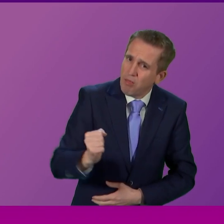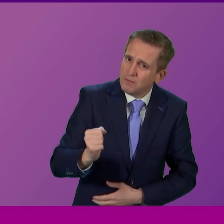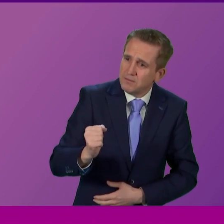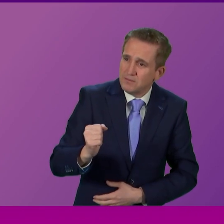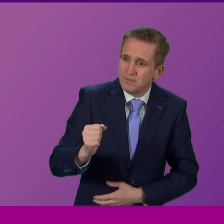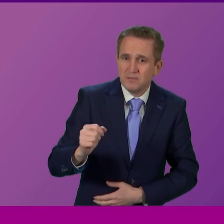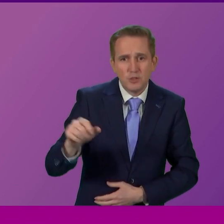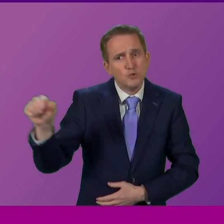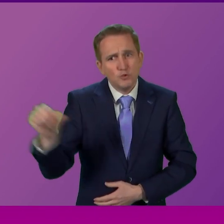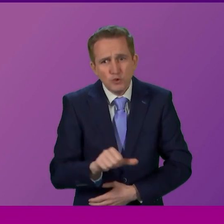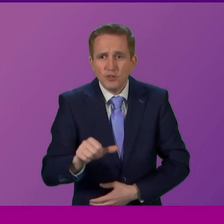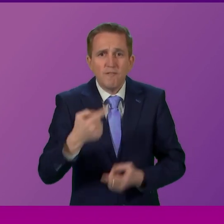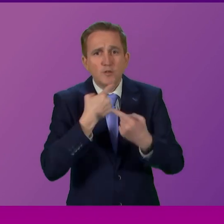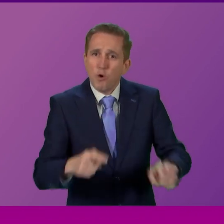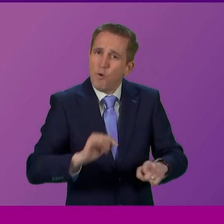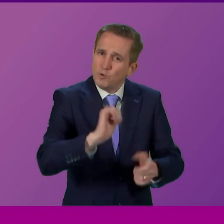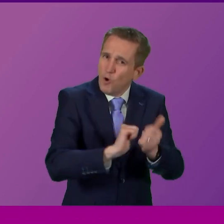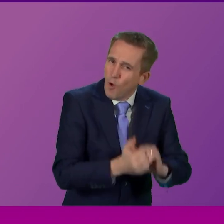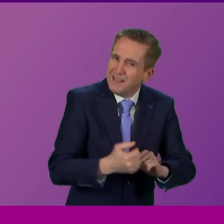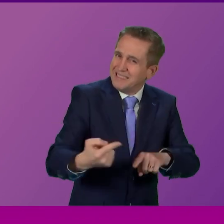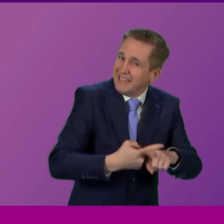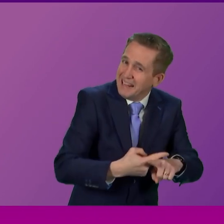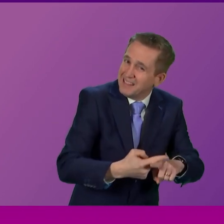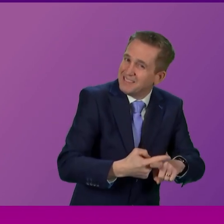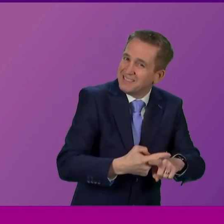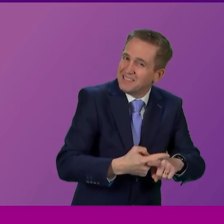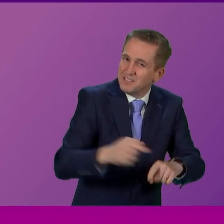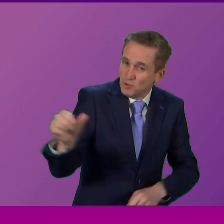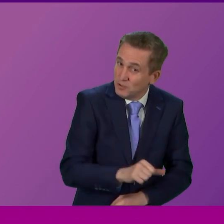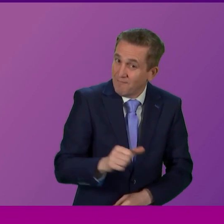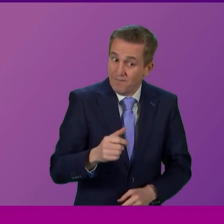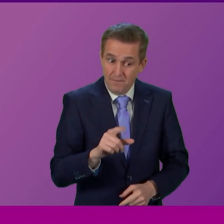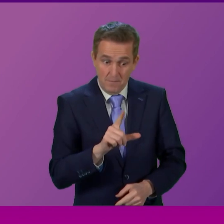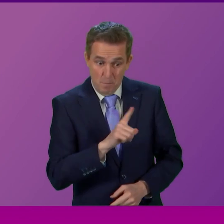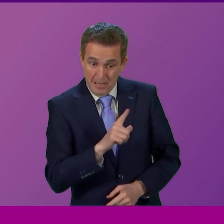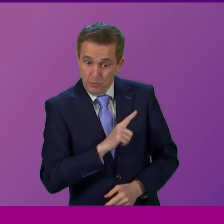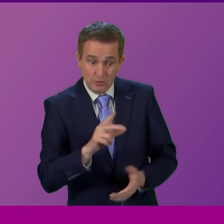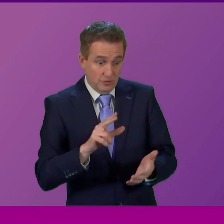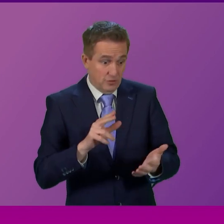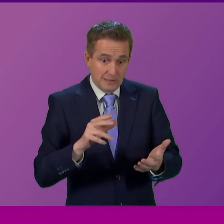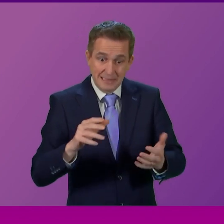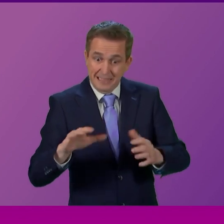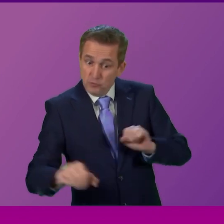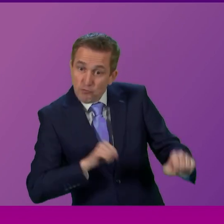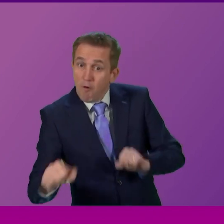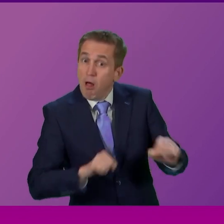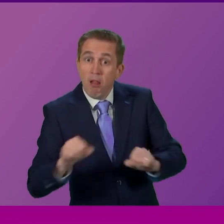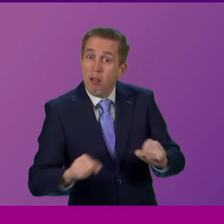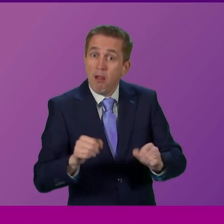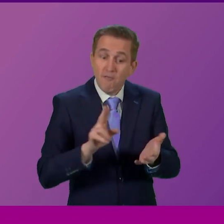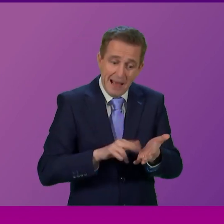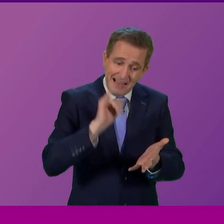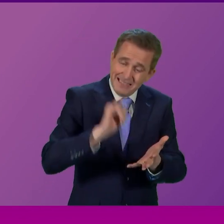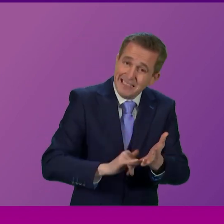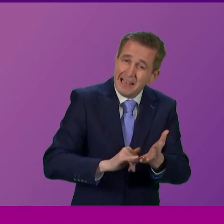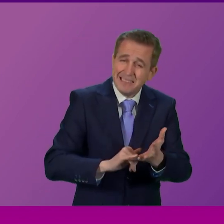might have wanted to tell his colleagues down south because this, of course, are pressures, these are pressures that are being faced by every single